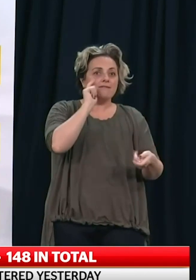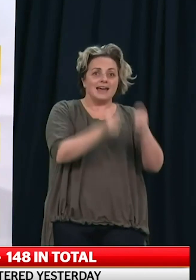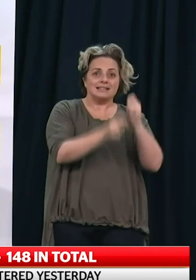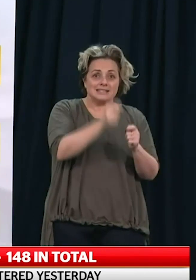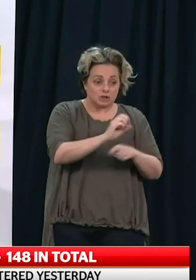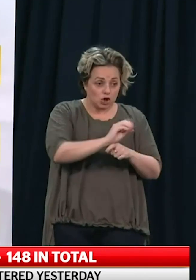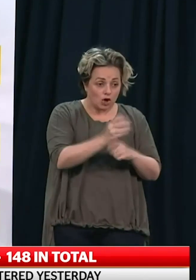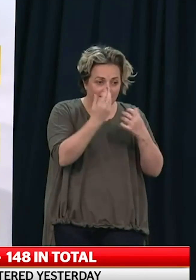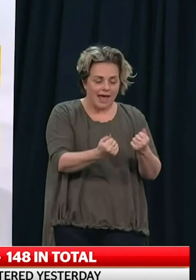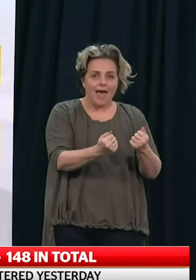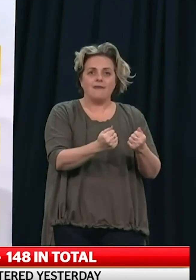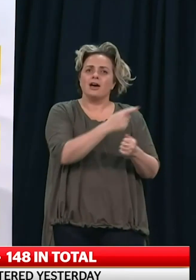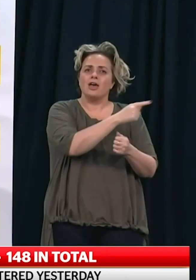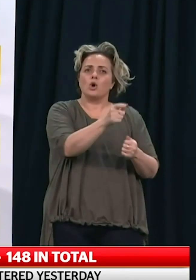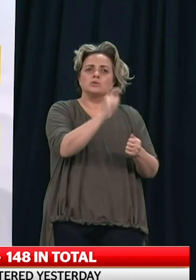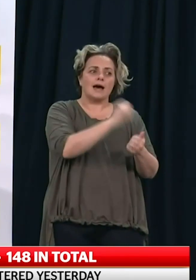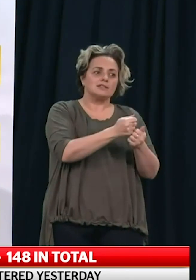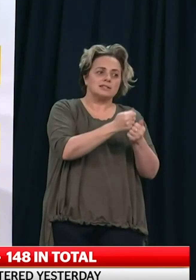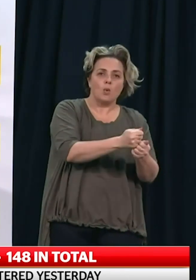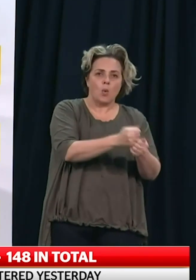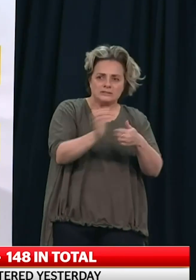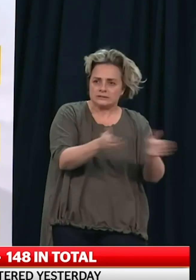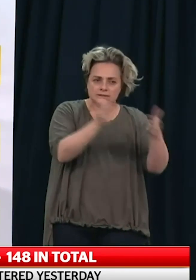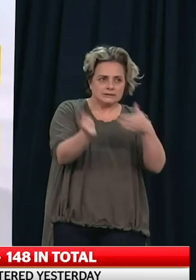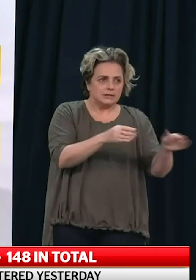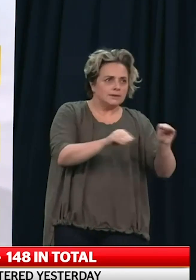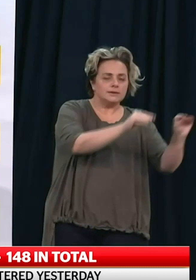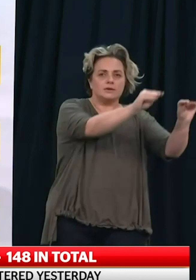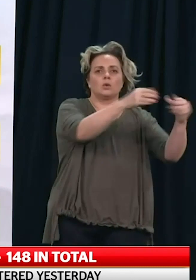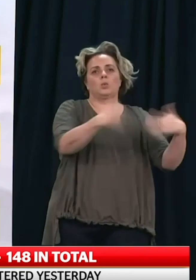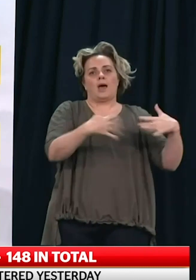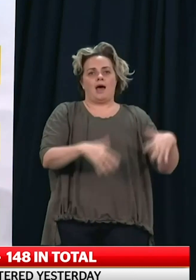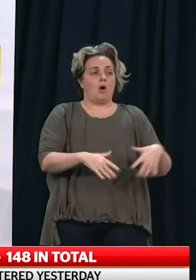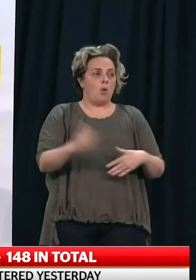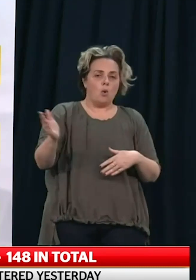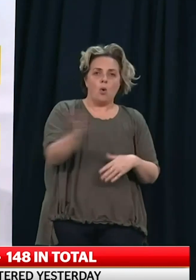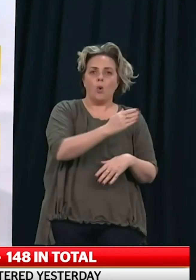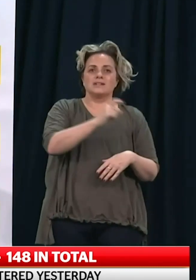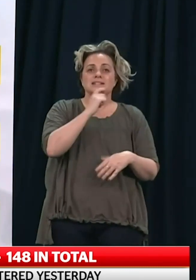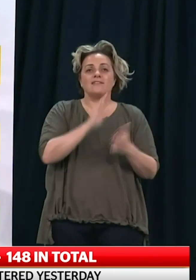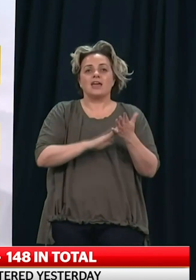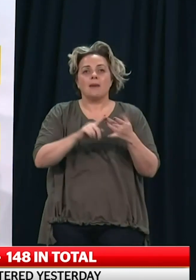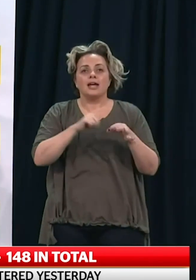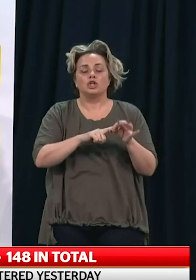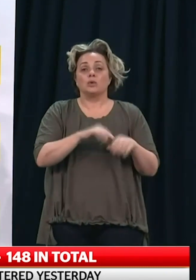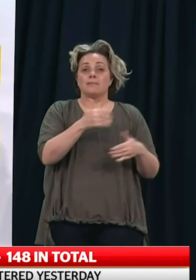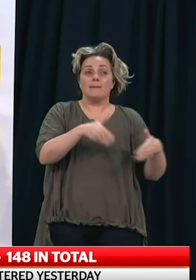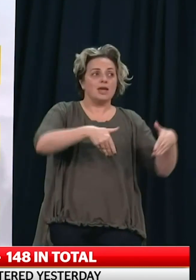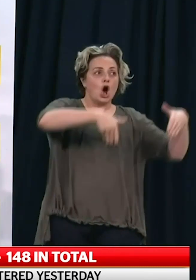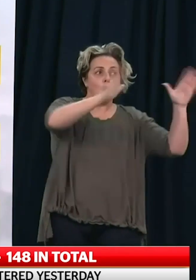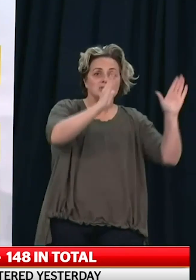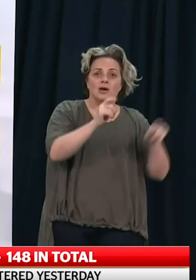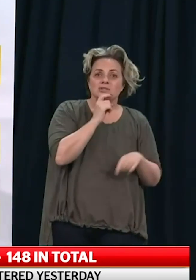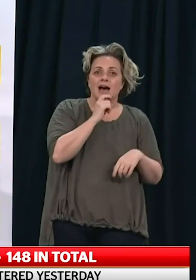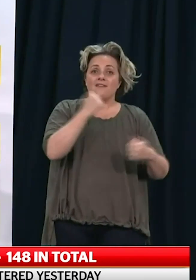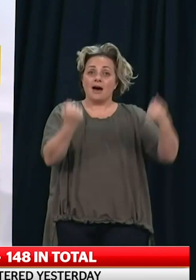in this current outbreak and been moved into quarantine. To everyone working in MIQ, whether it's the hotel workers, bus drivers,